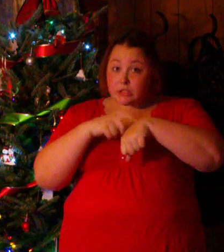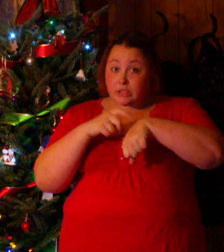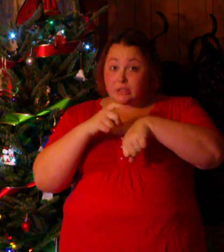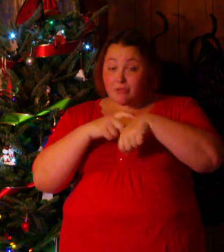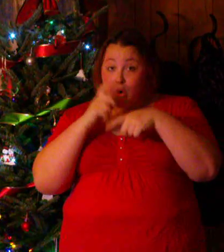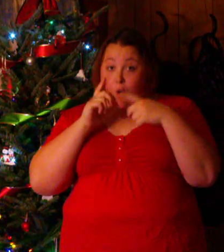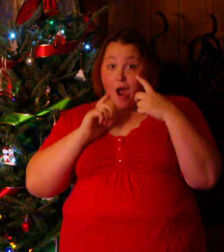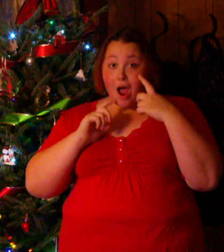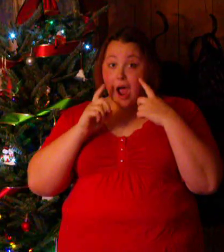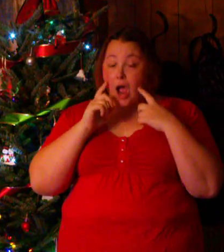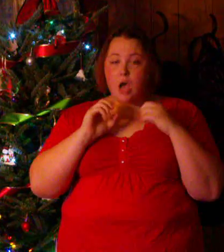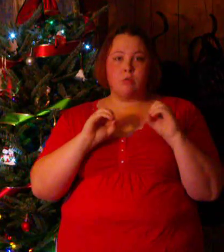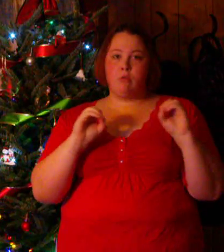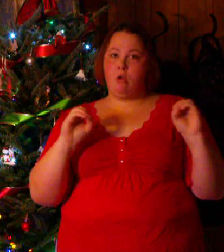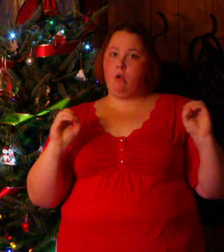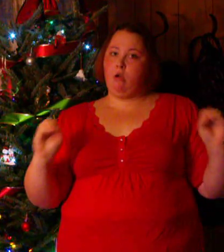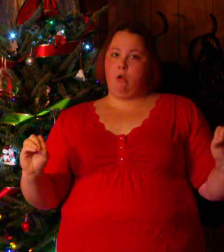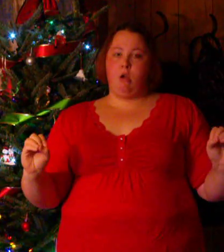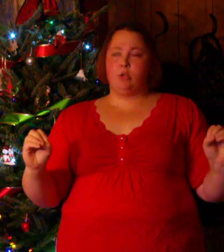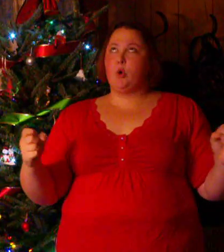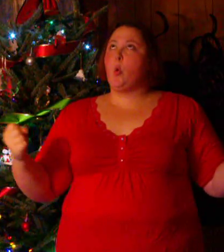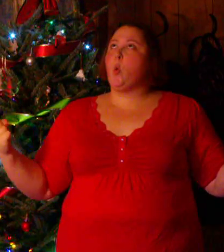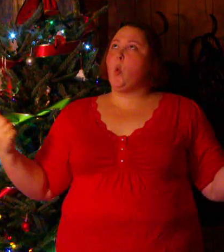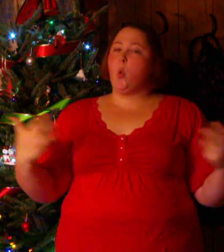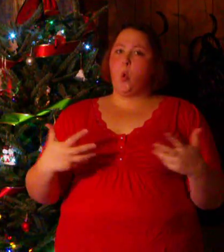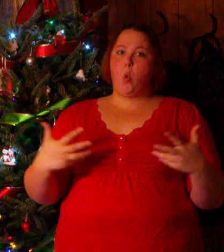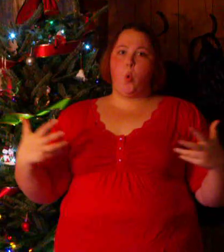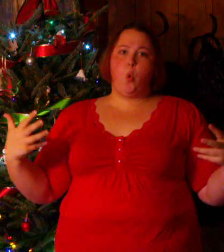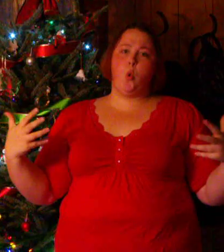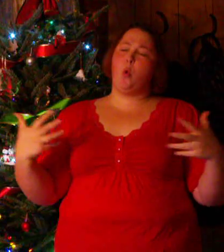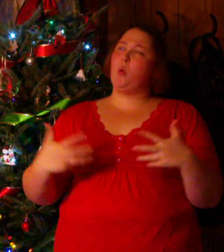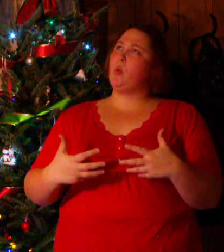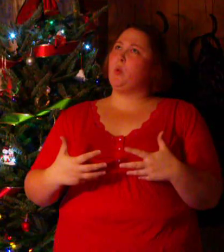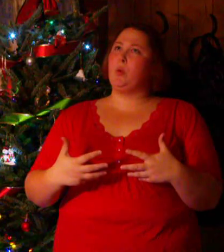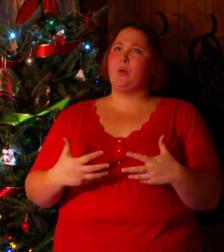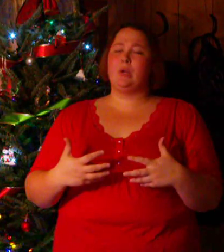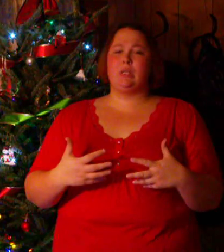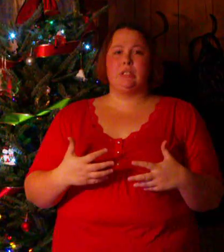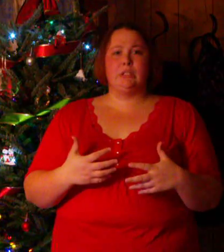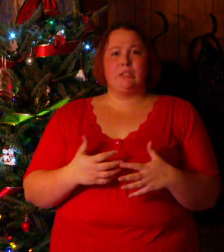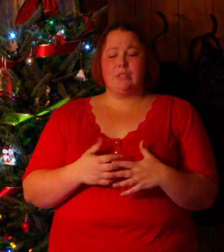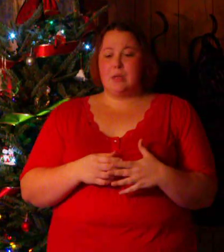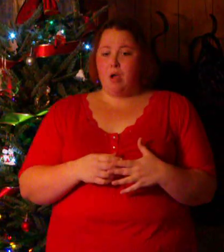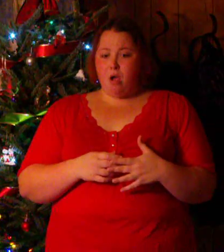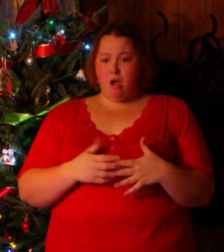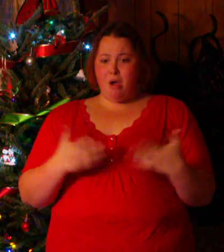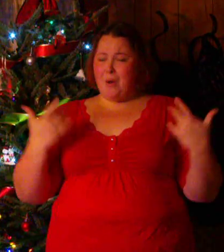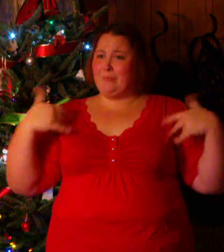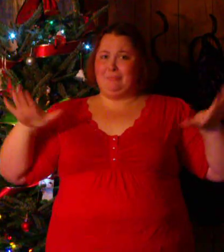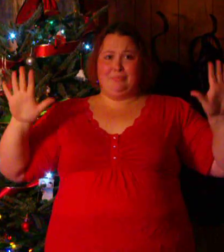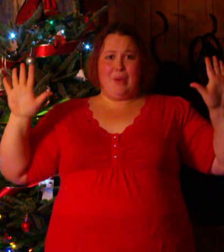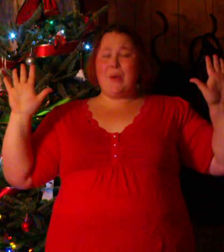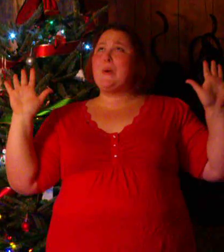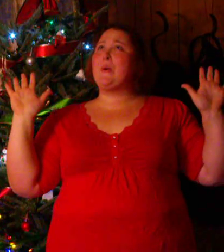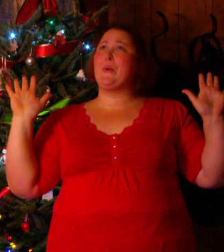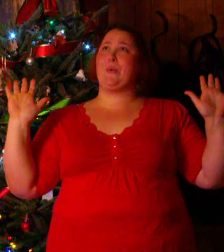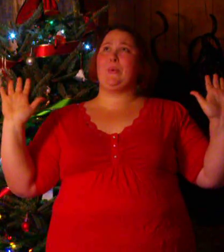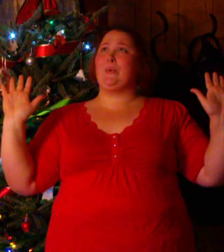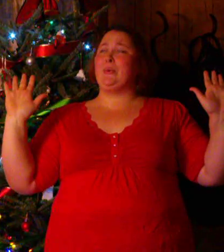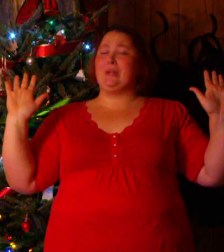didn't even have time to cry, she was so scared She threw her hands up in the air